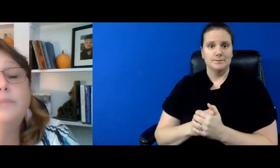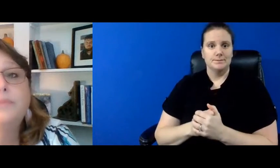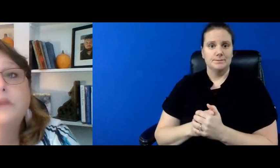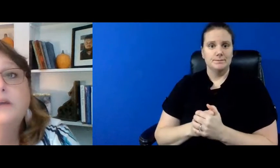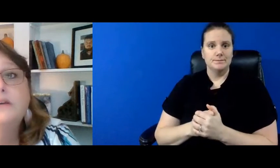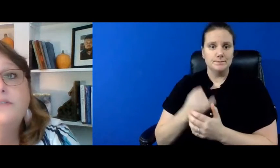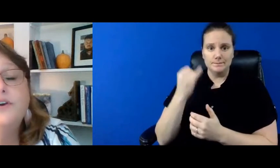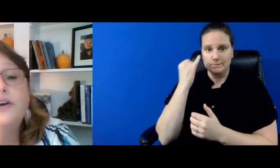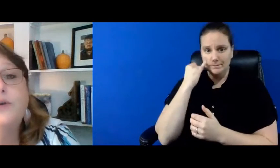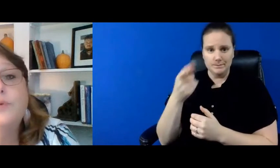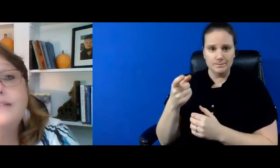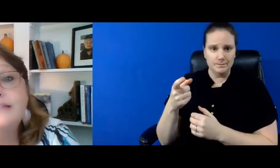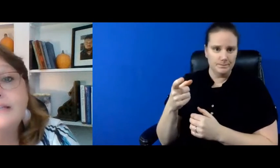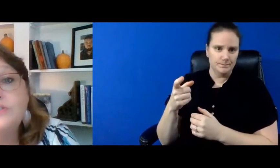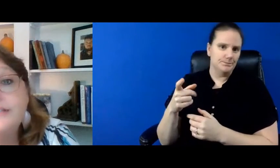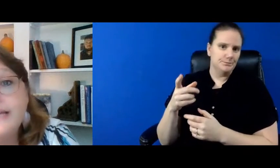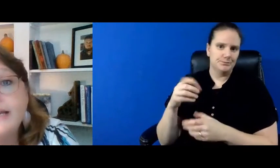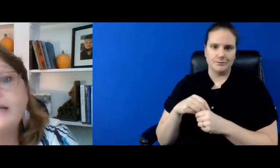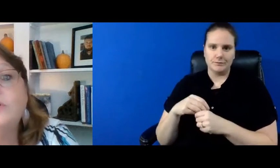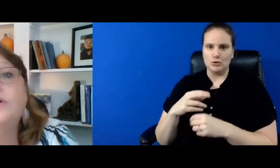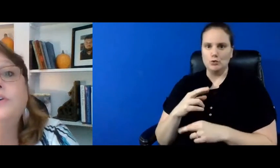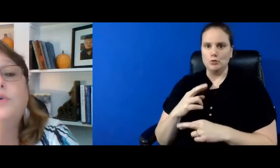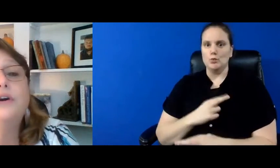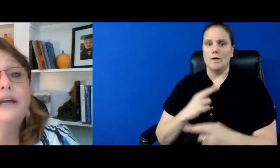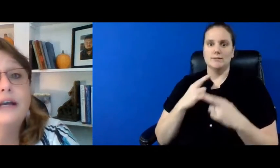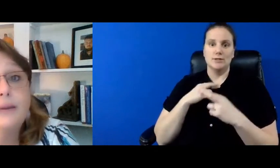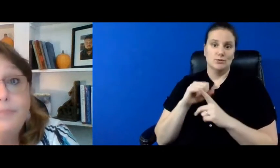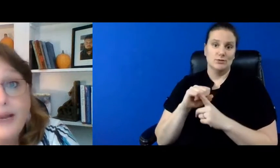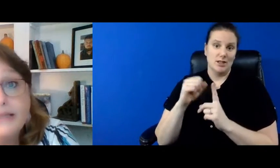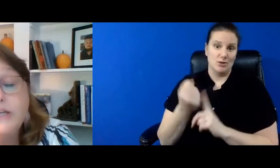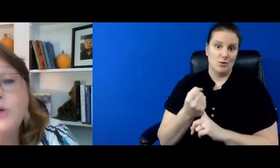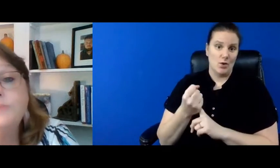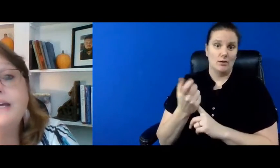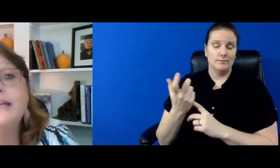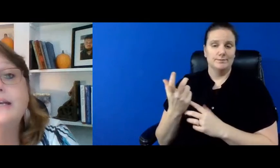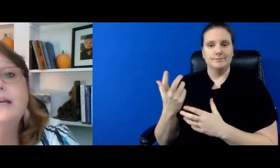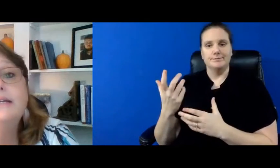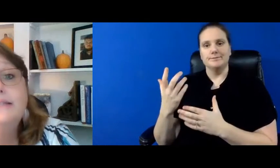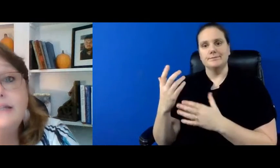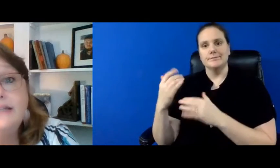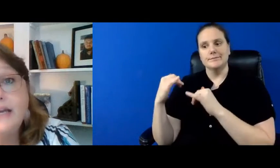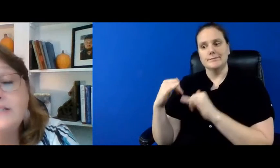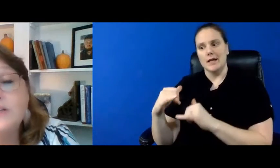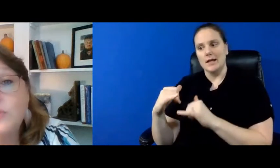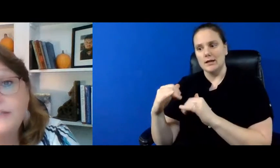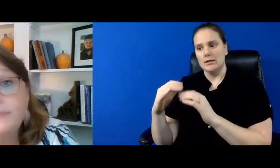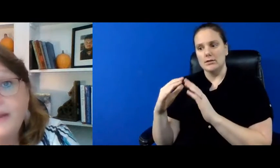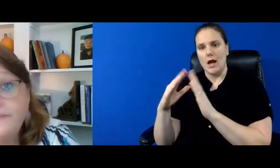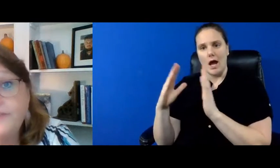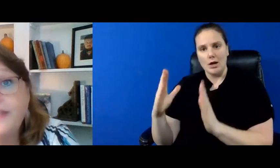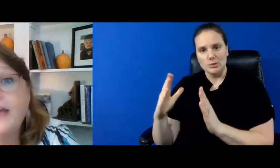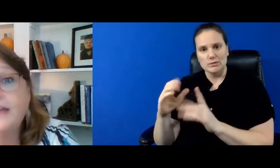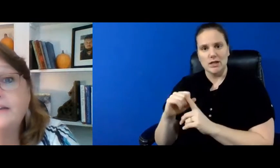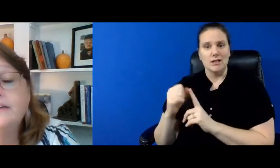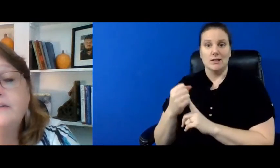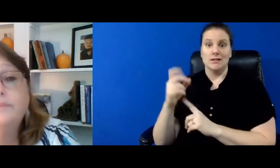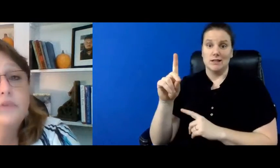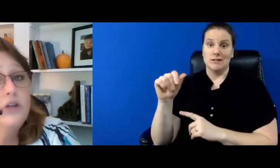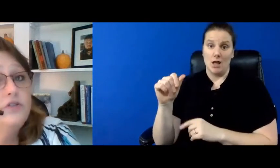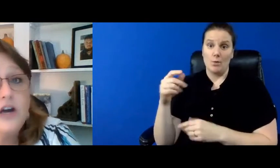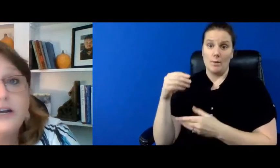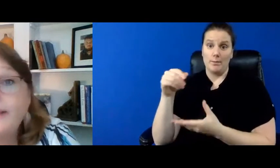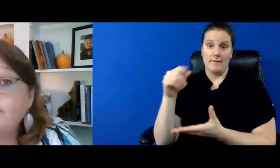if you're in a residential setting or you're in a companion home setting dda is going to pay for that